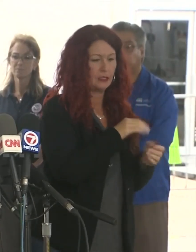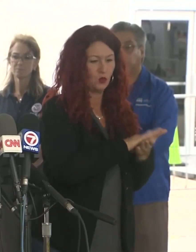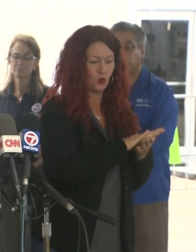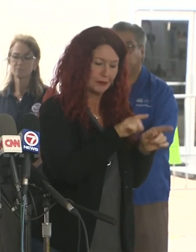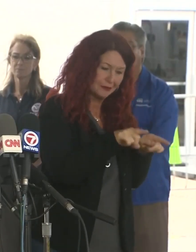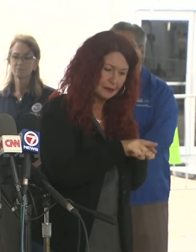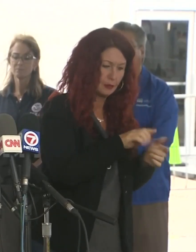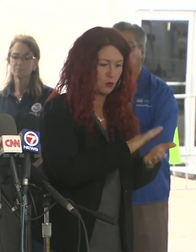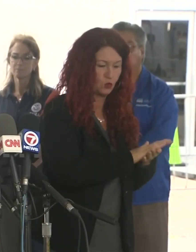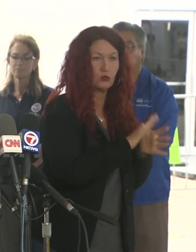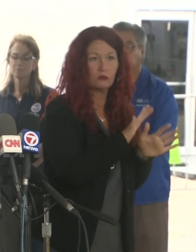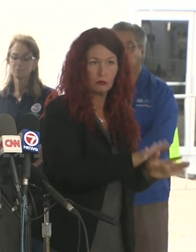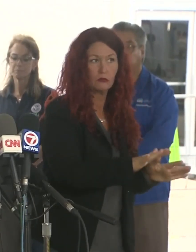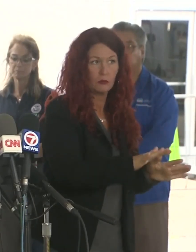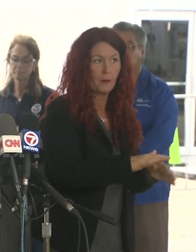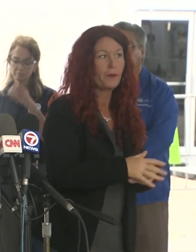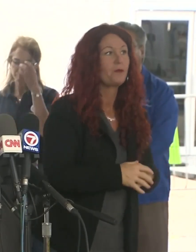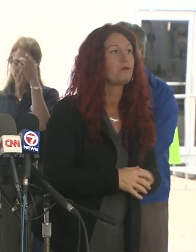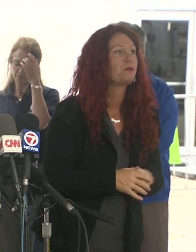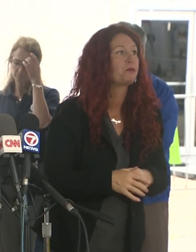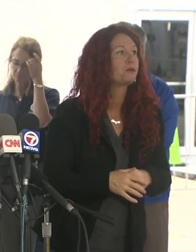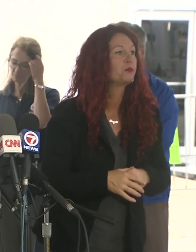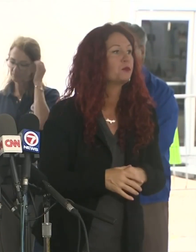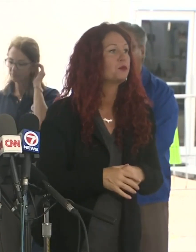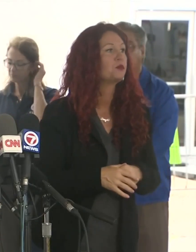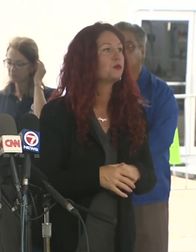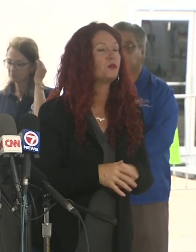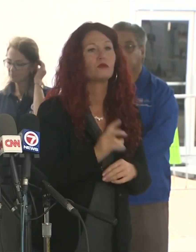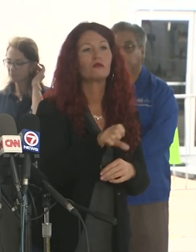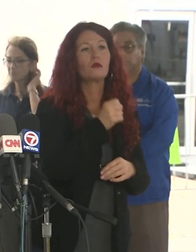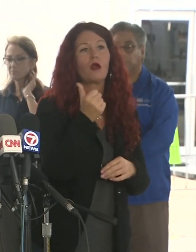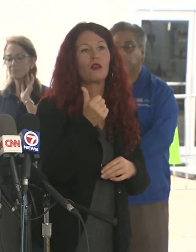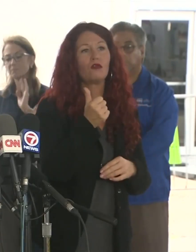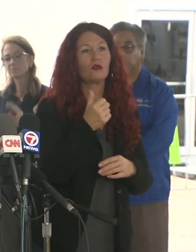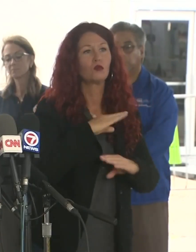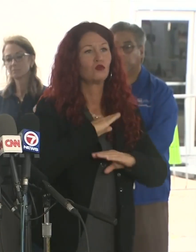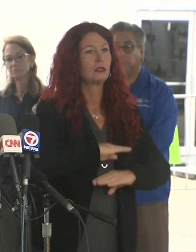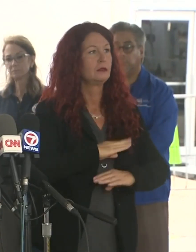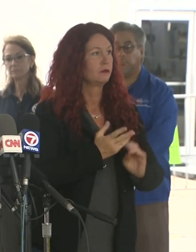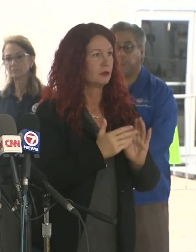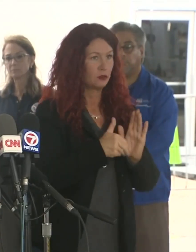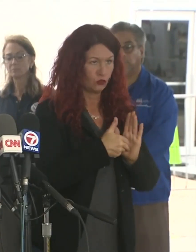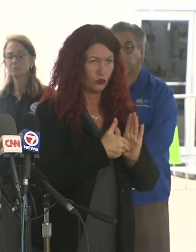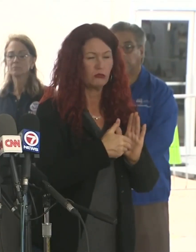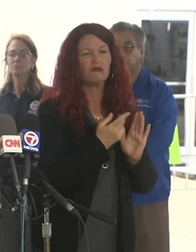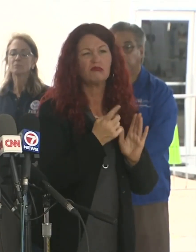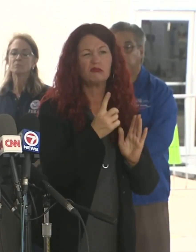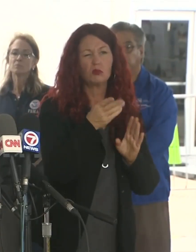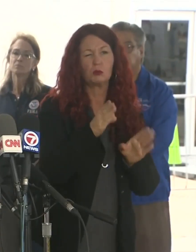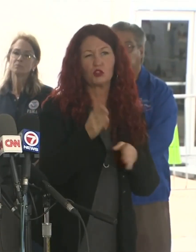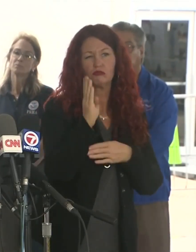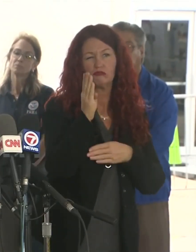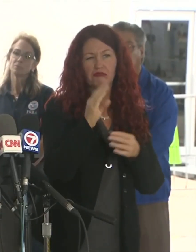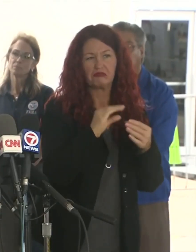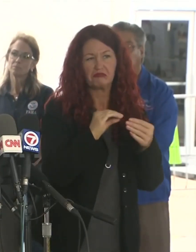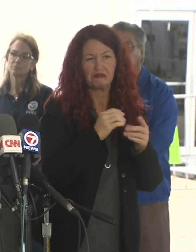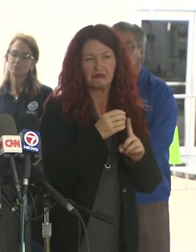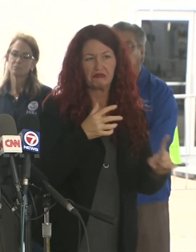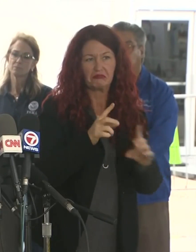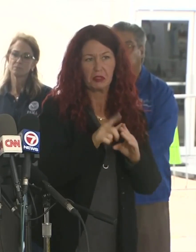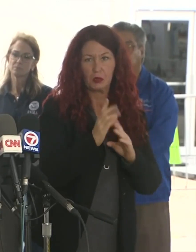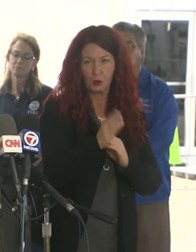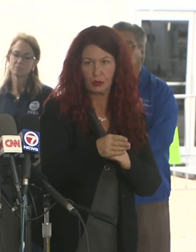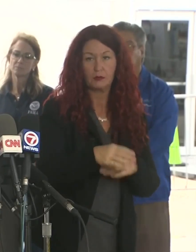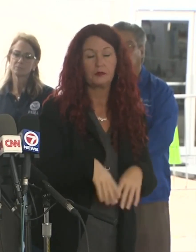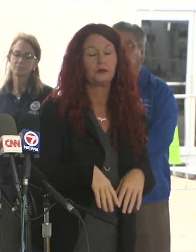from their representative about the work that they've been doing. And we're also working with the state to streamline the process of submitting